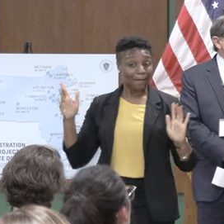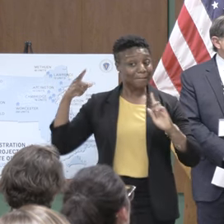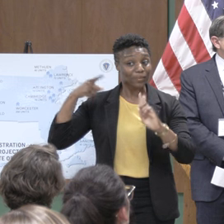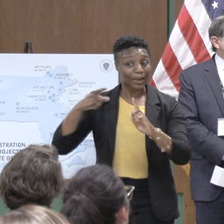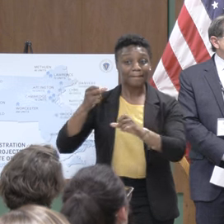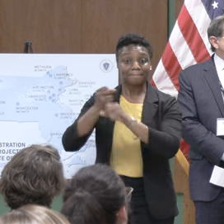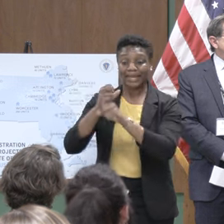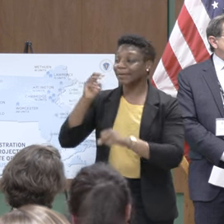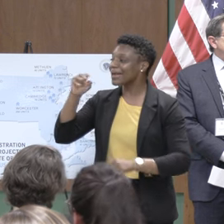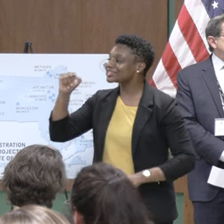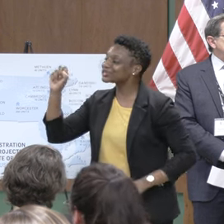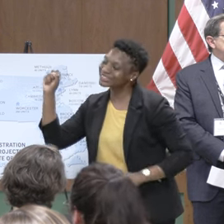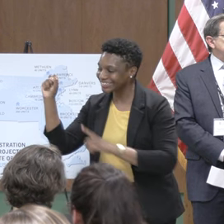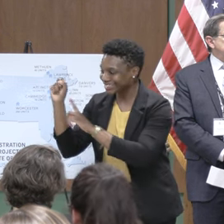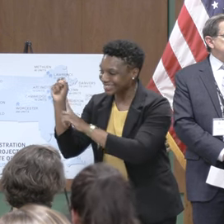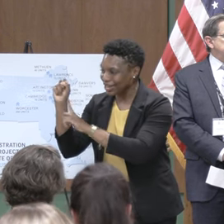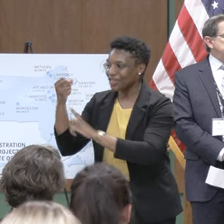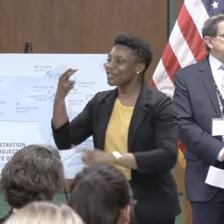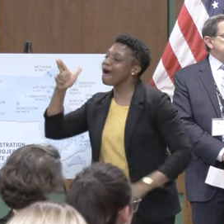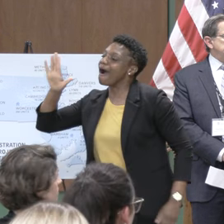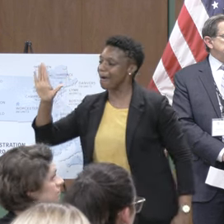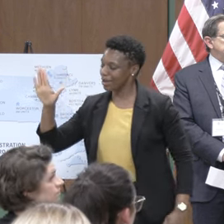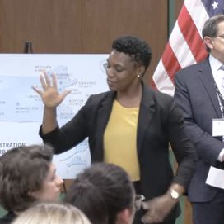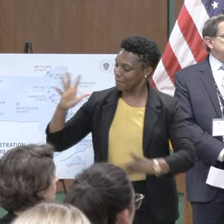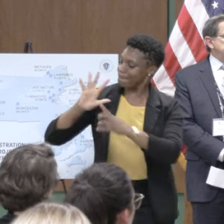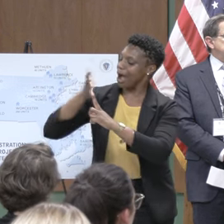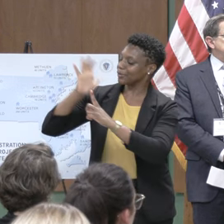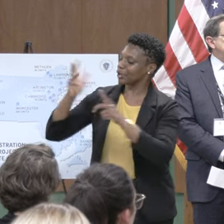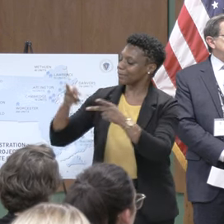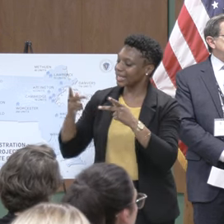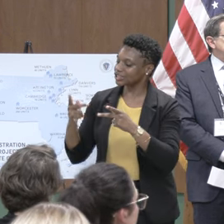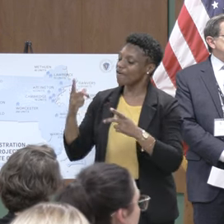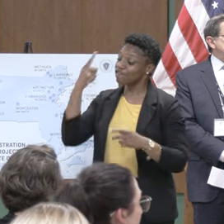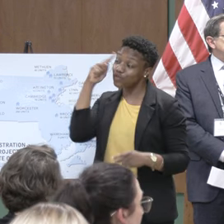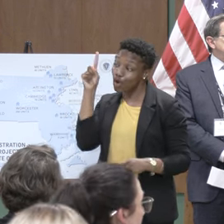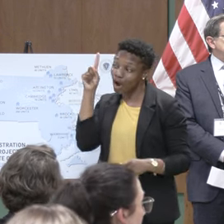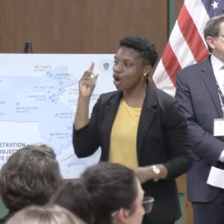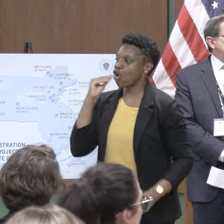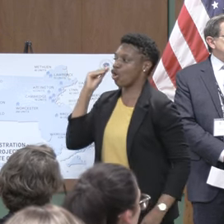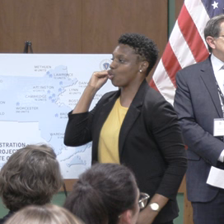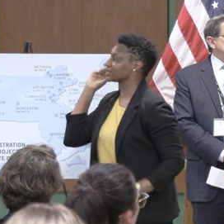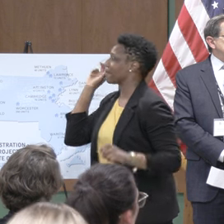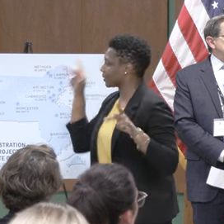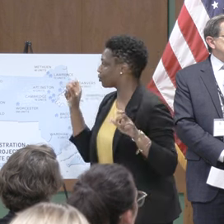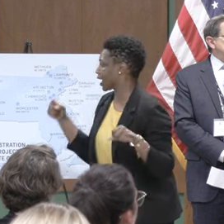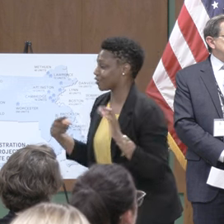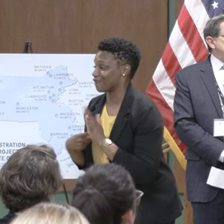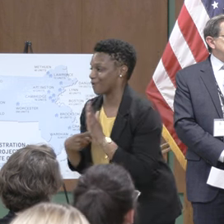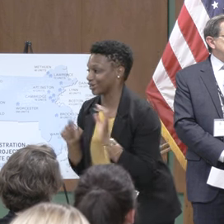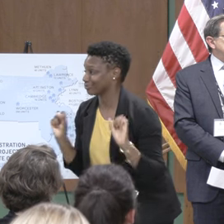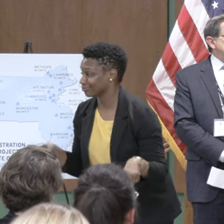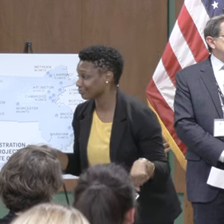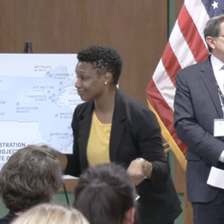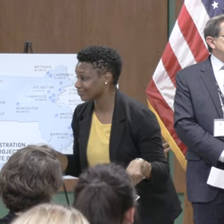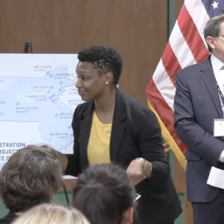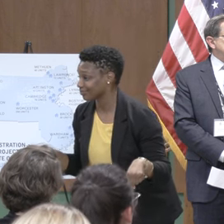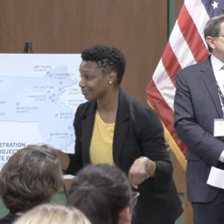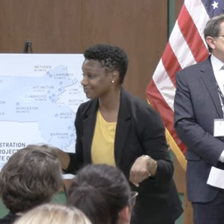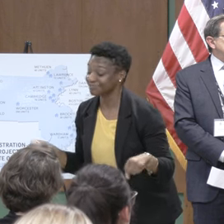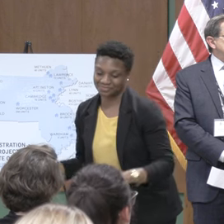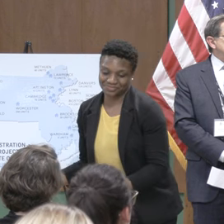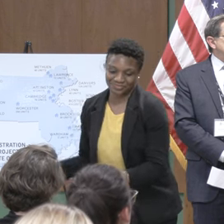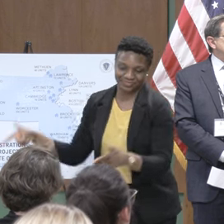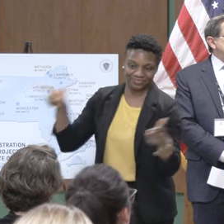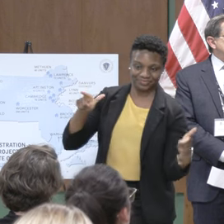the hub of affordable housing for all and with that i'll turn it over to our great